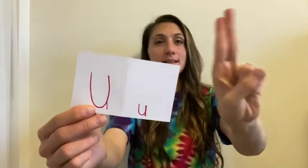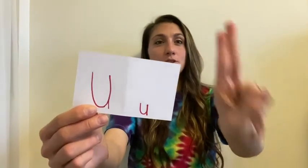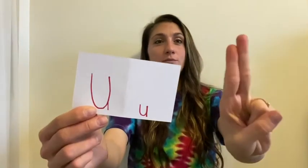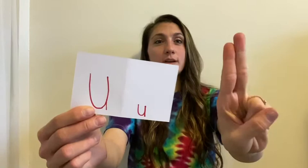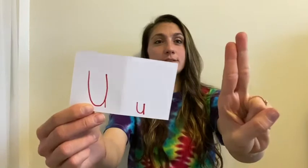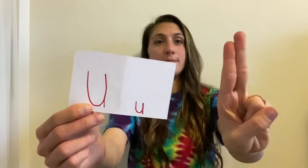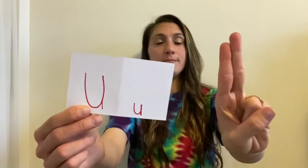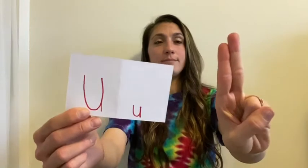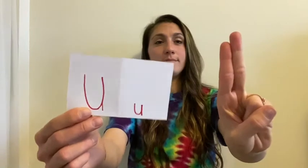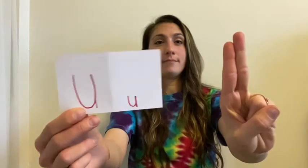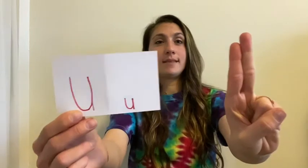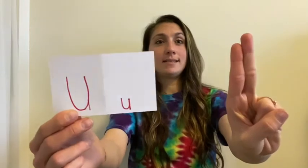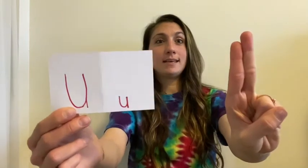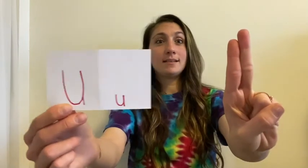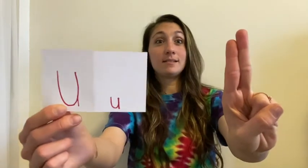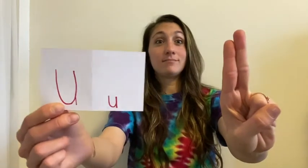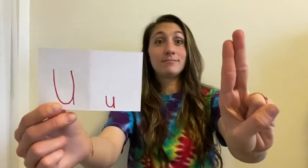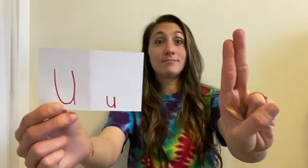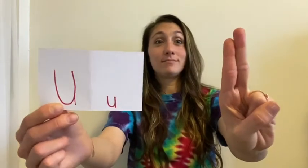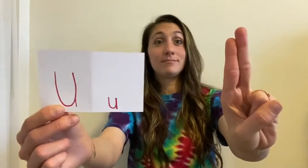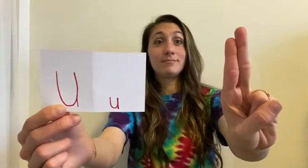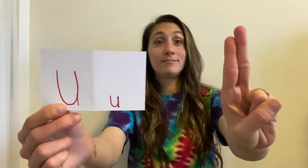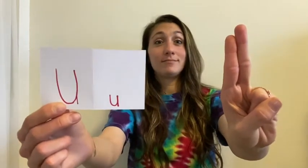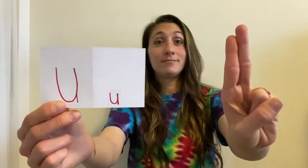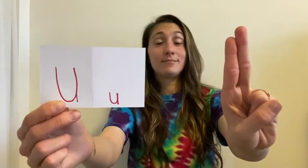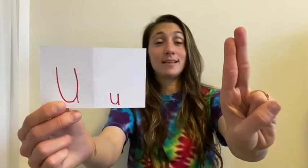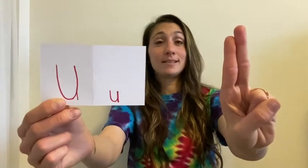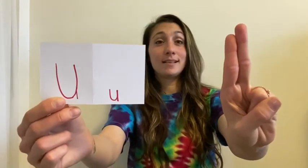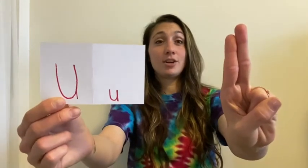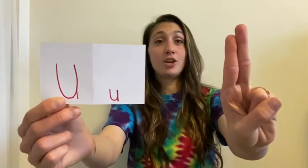two fingers up. And that's it. That's the letter U.